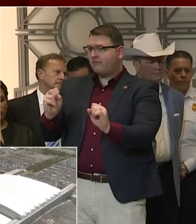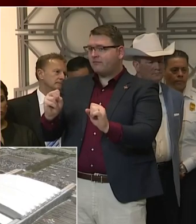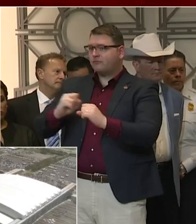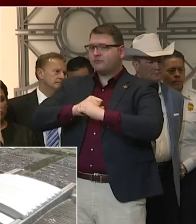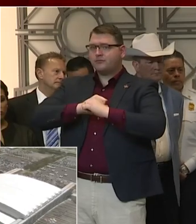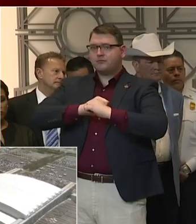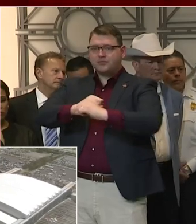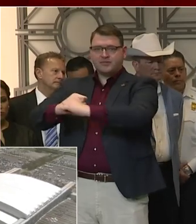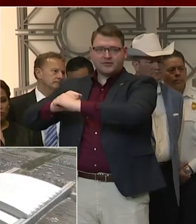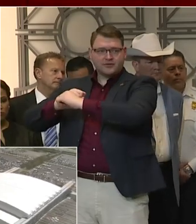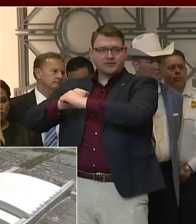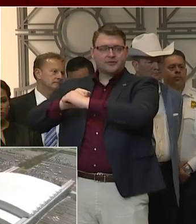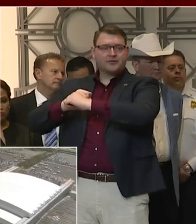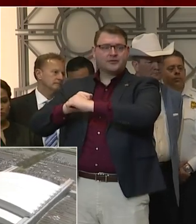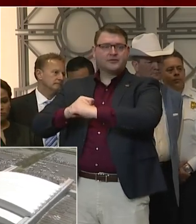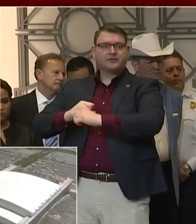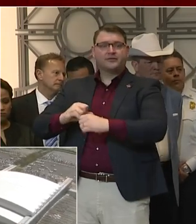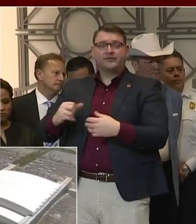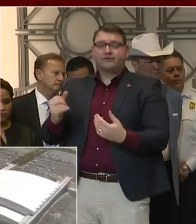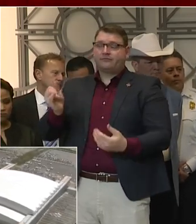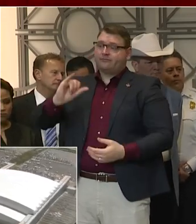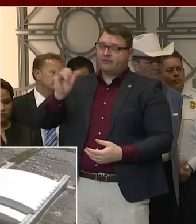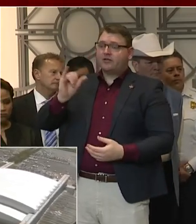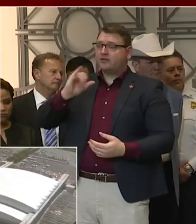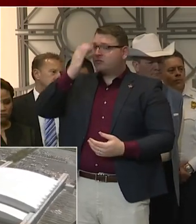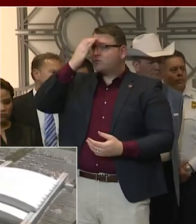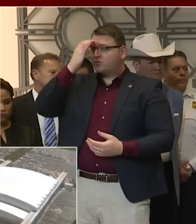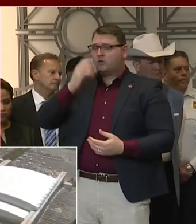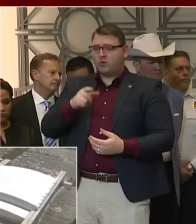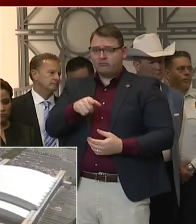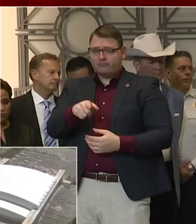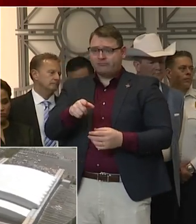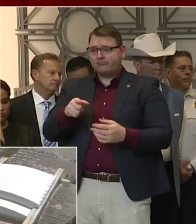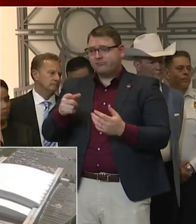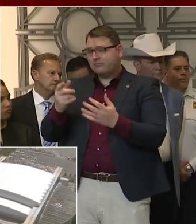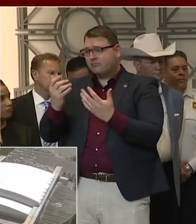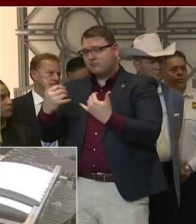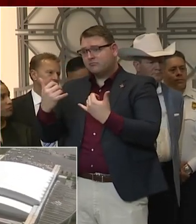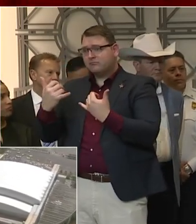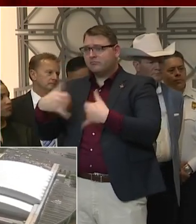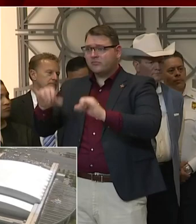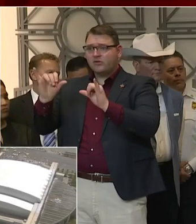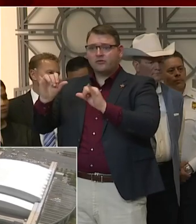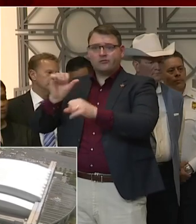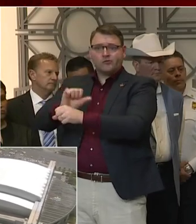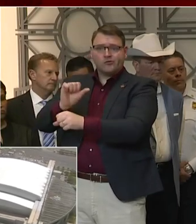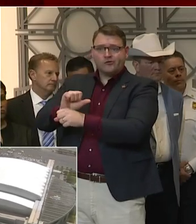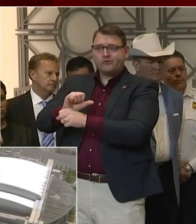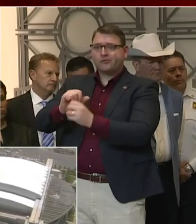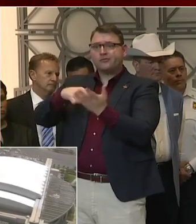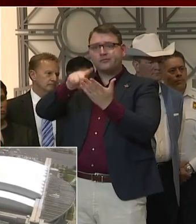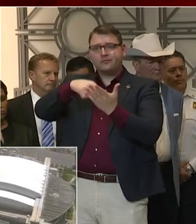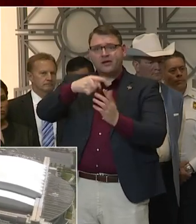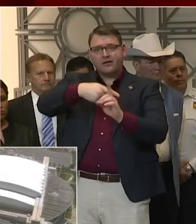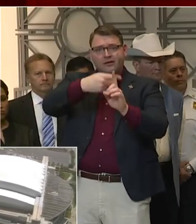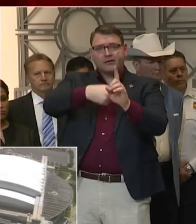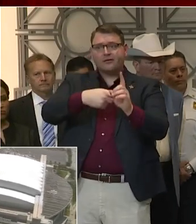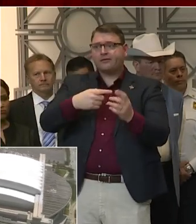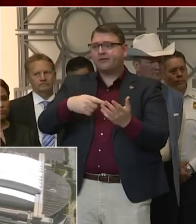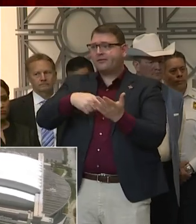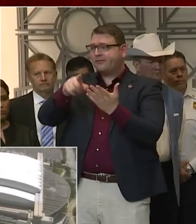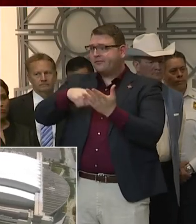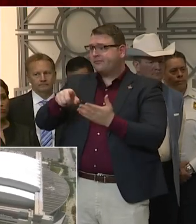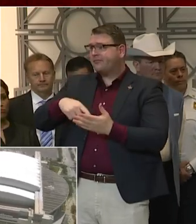same time recognizing that people still have to work. They still have to take care of their families and their kids, and they still have to pay the mortgage and the rent and the